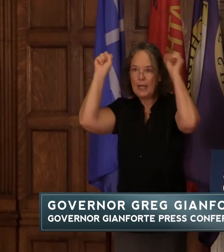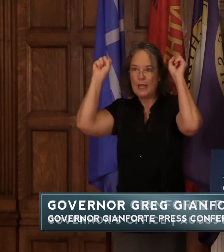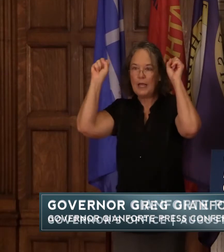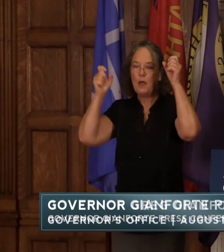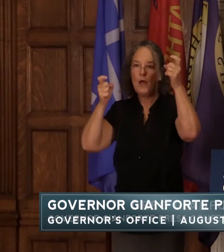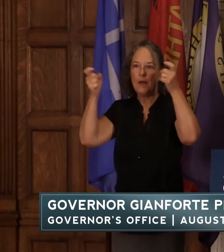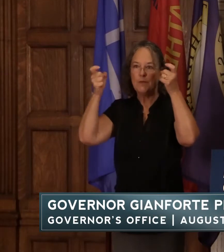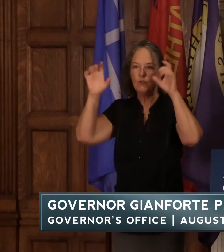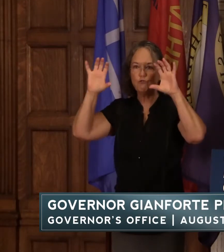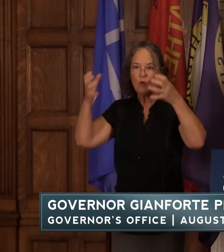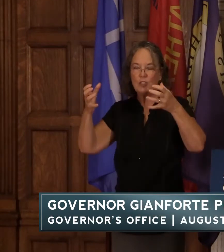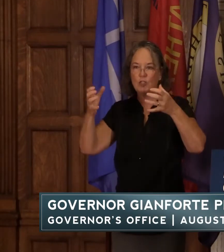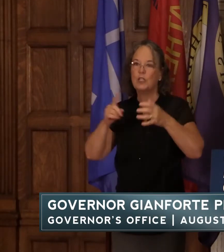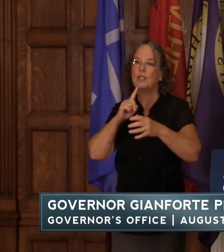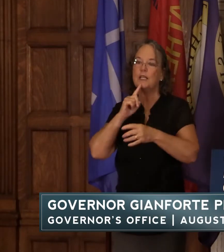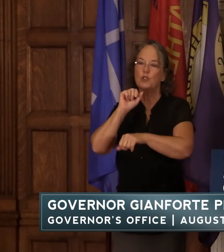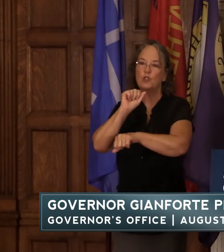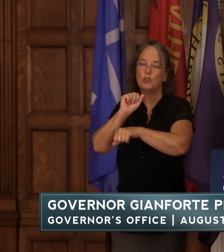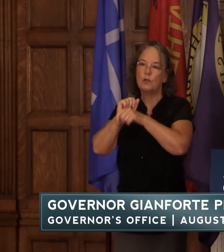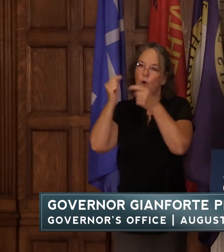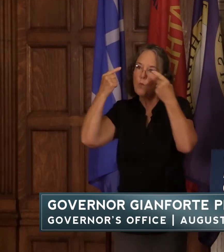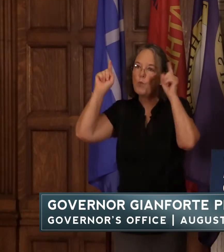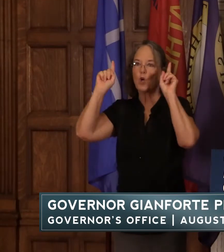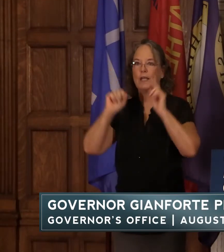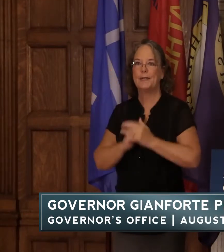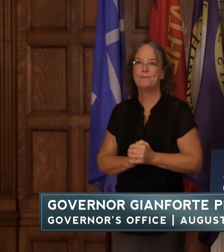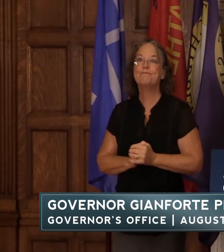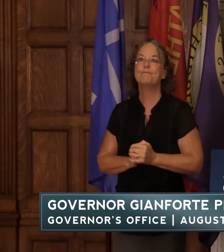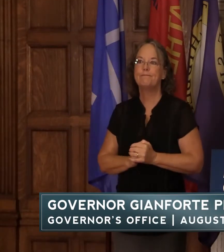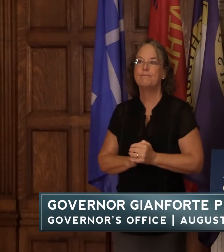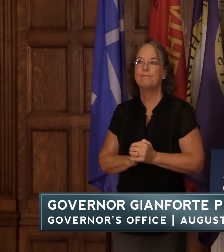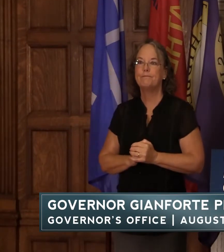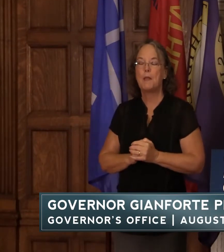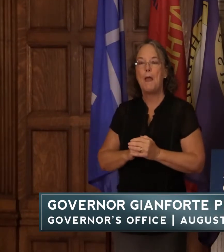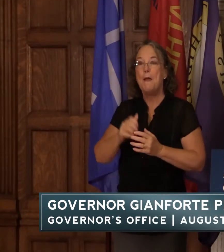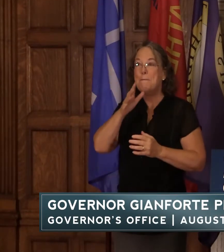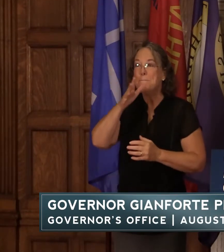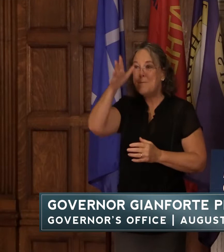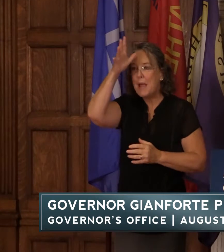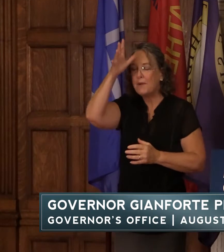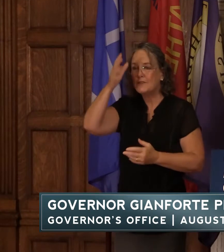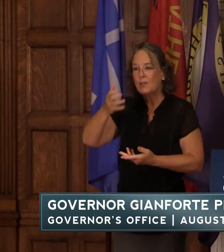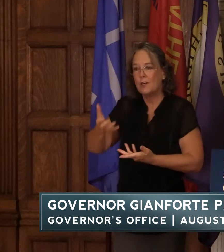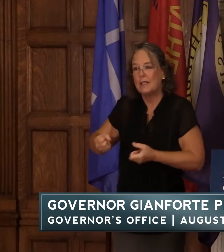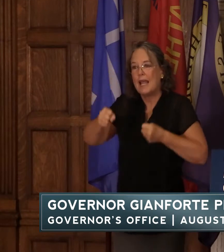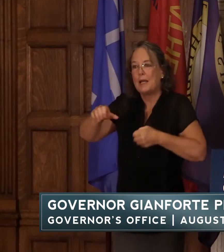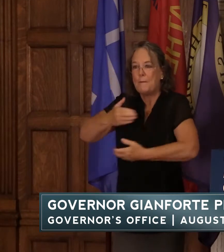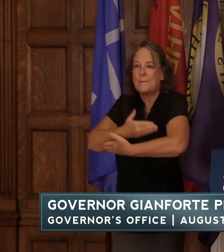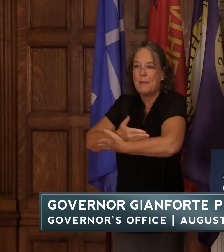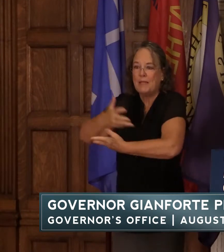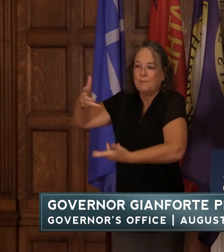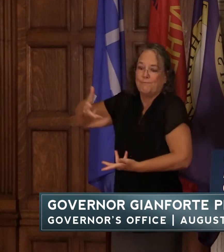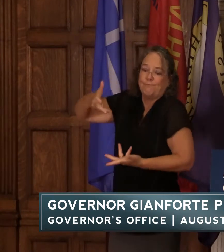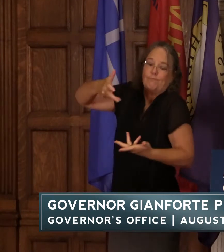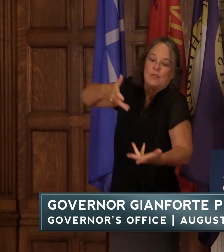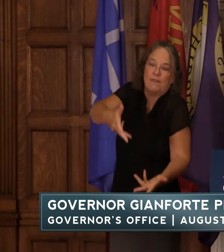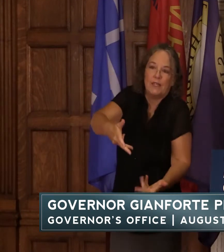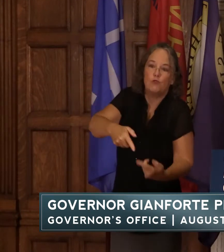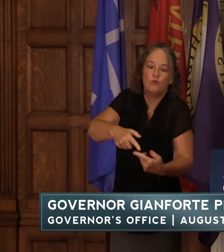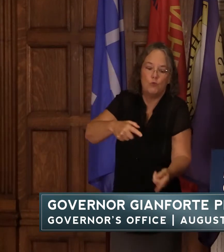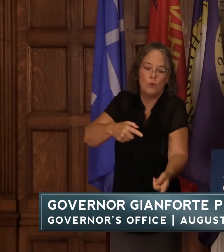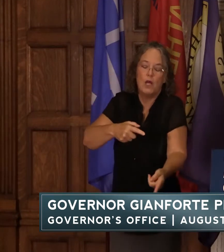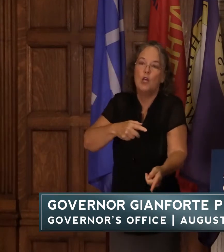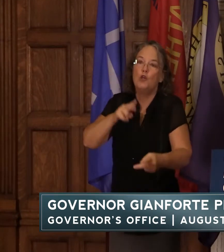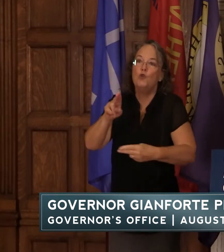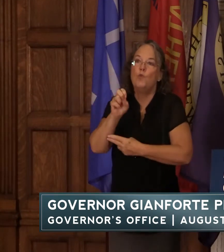parents are passing their children over barbed wire topped walls to u.s forces